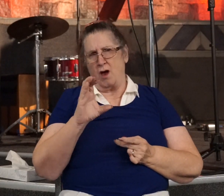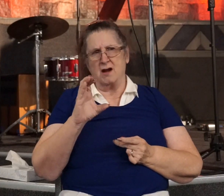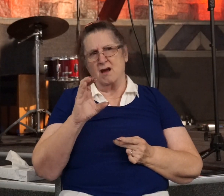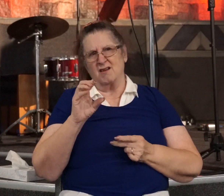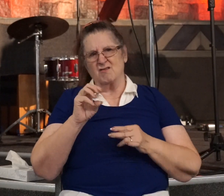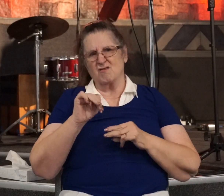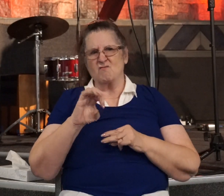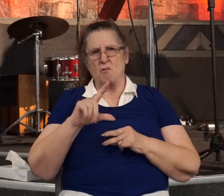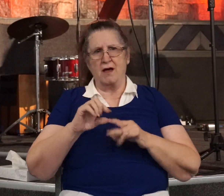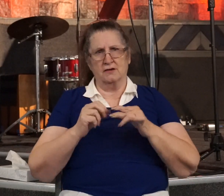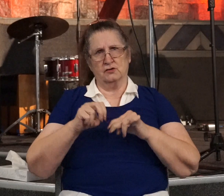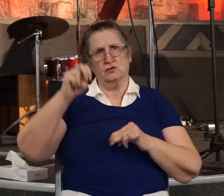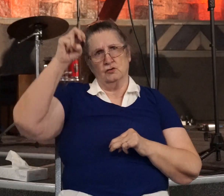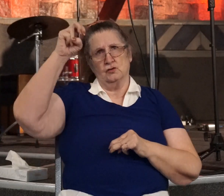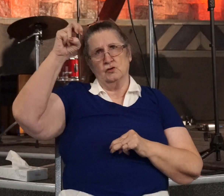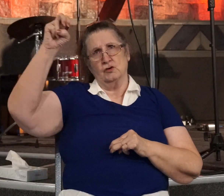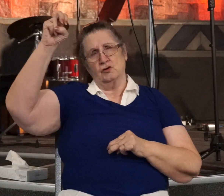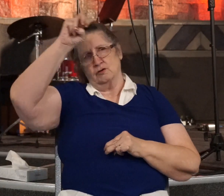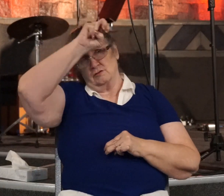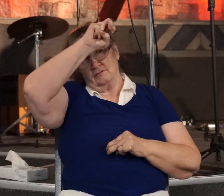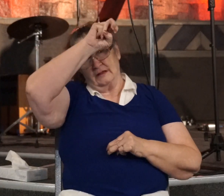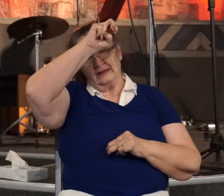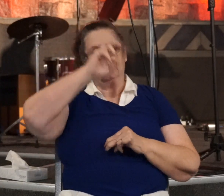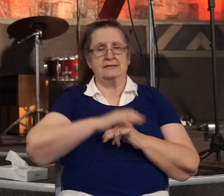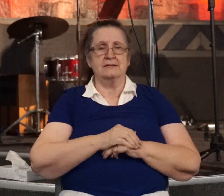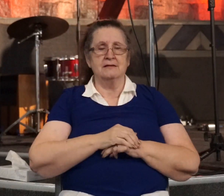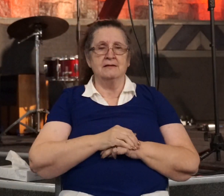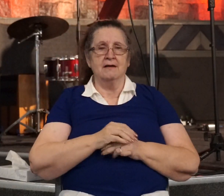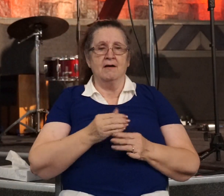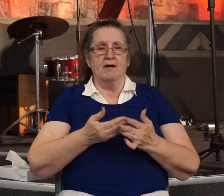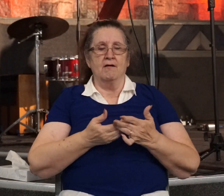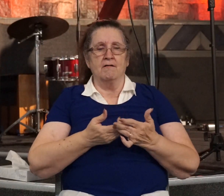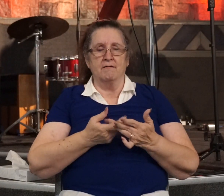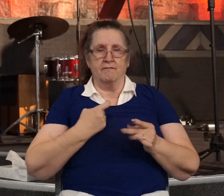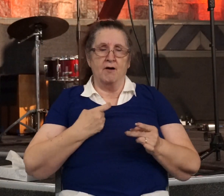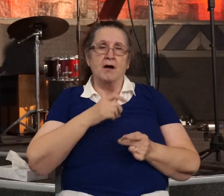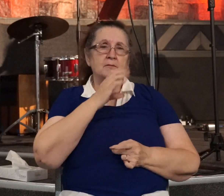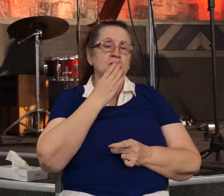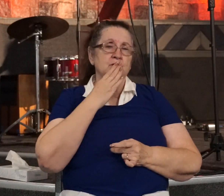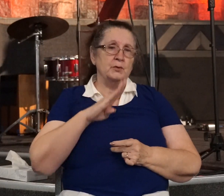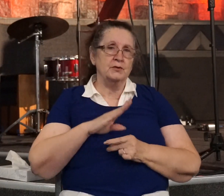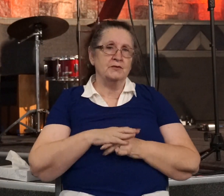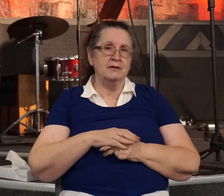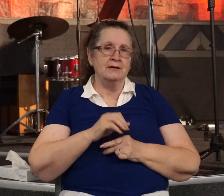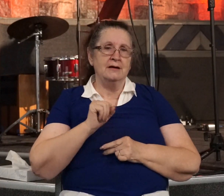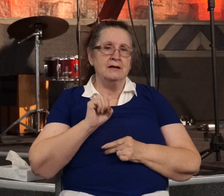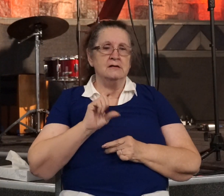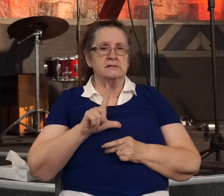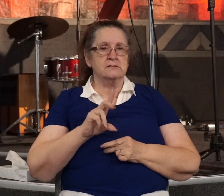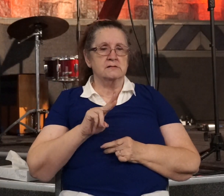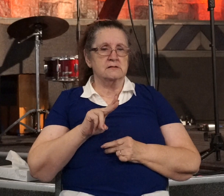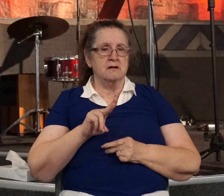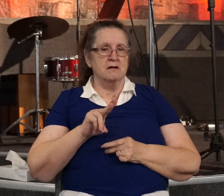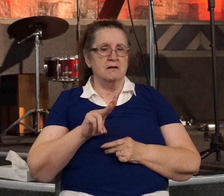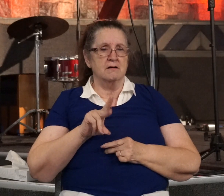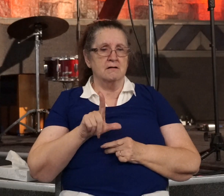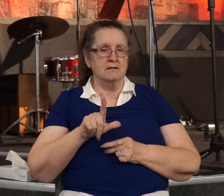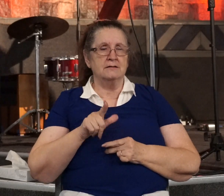northeast of Jerusalem. Well, Saul decided he was going to go to Damascus to continue his